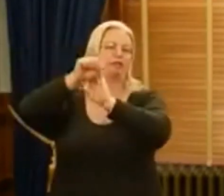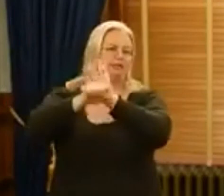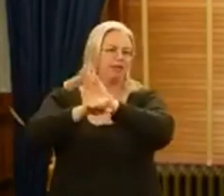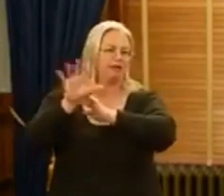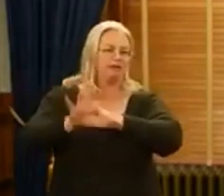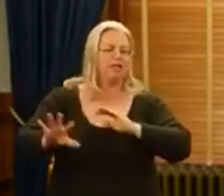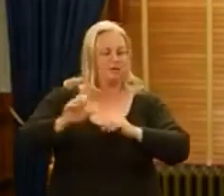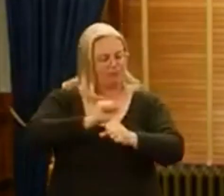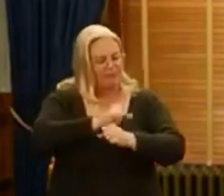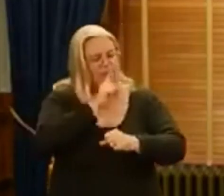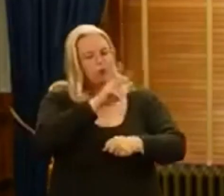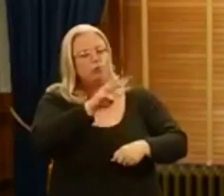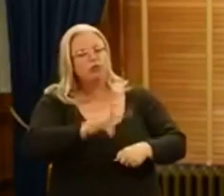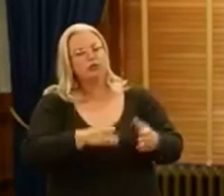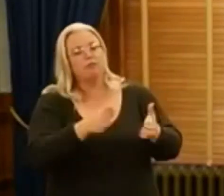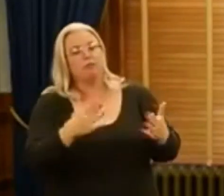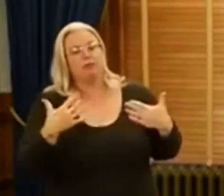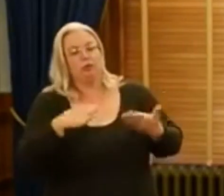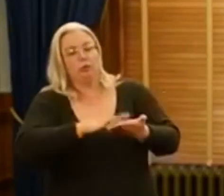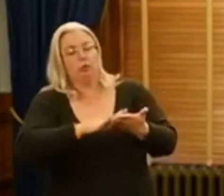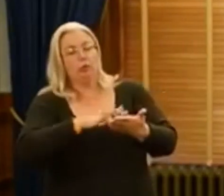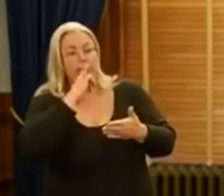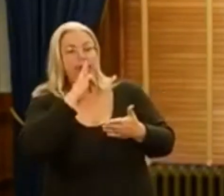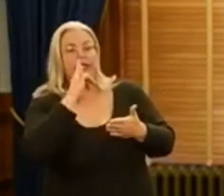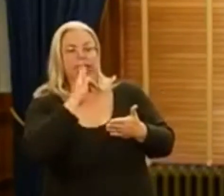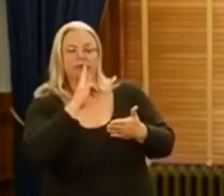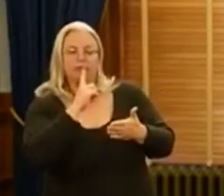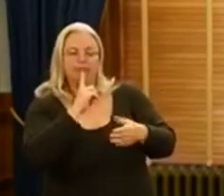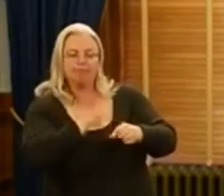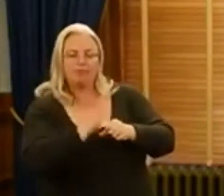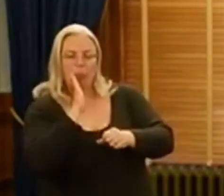our Wichita Public School kids that they can return to in-person classes.